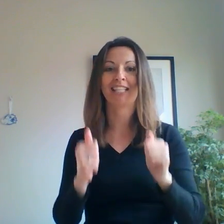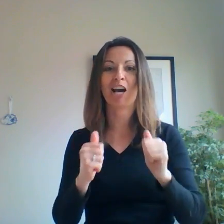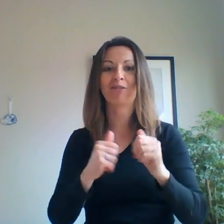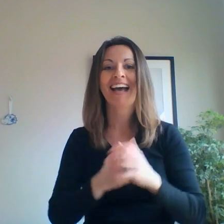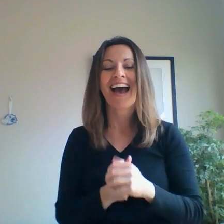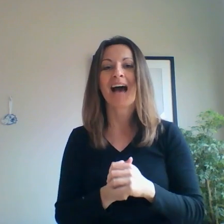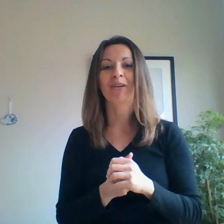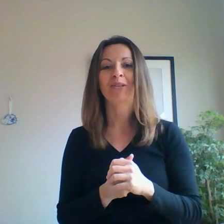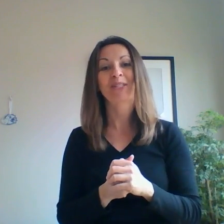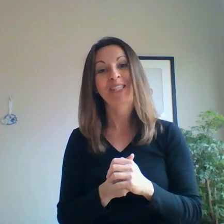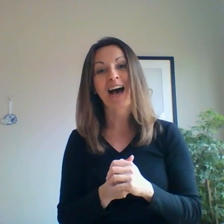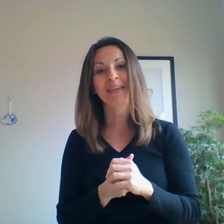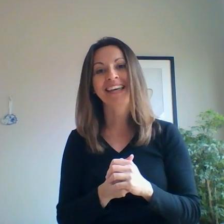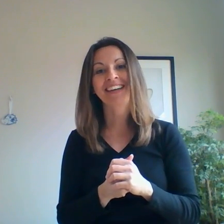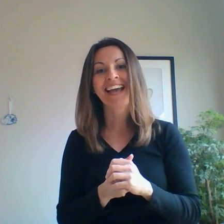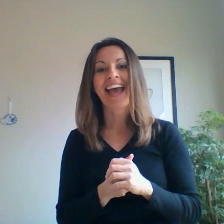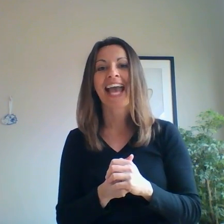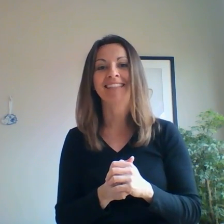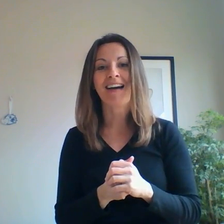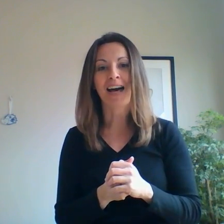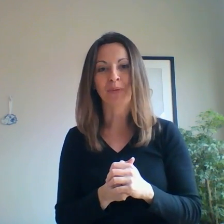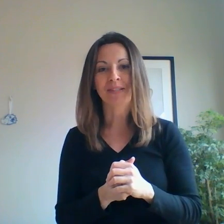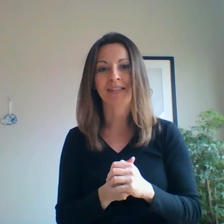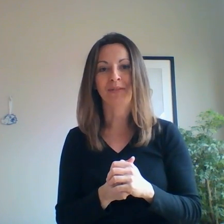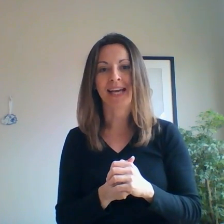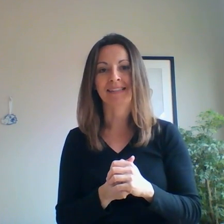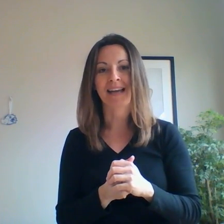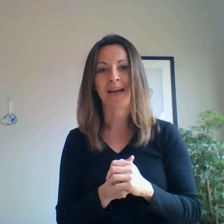note, I'm going to stop here and I will see you next time.